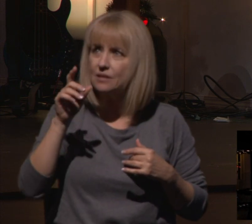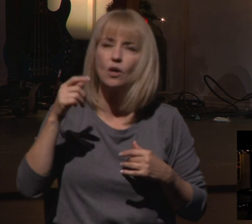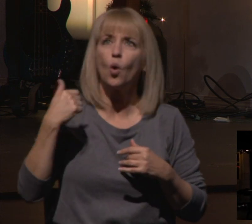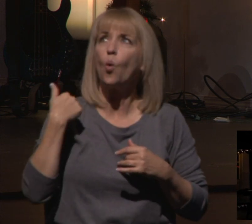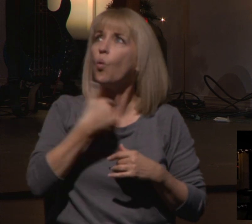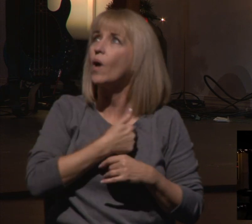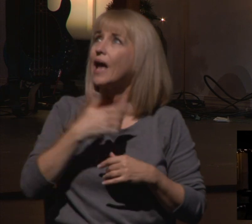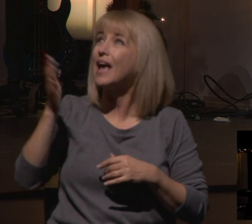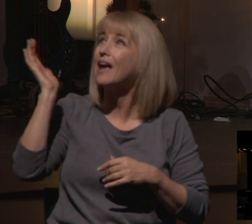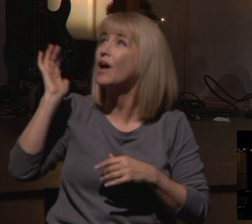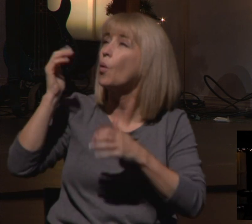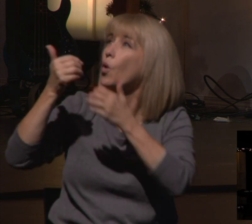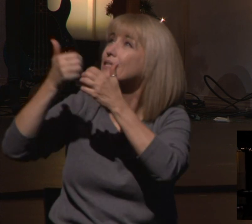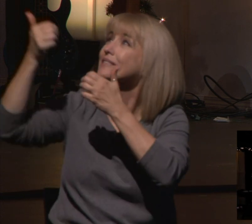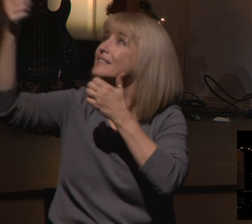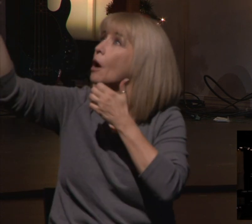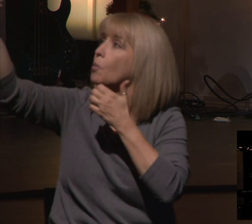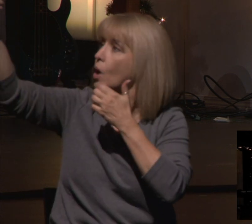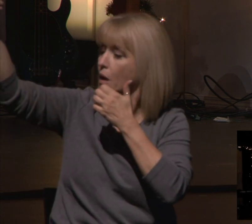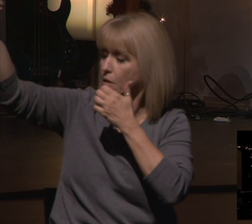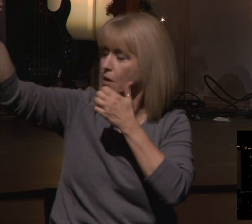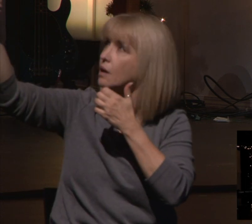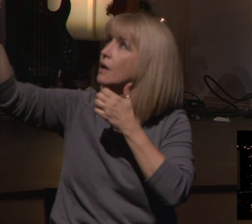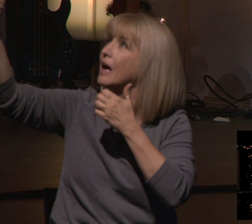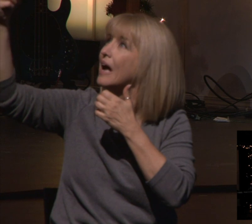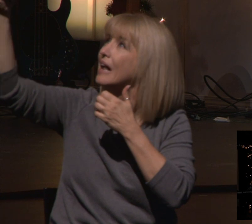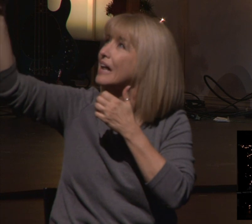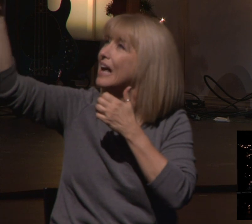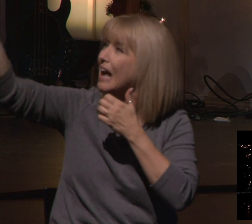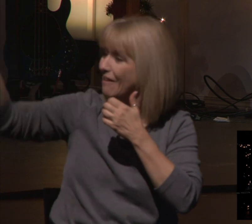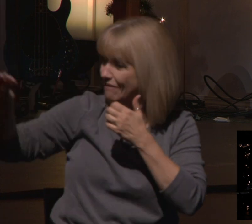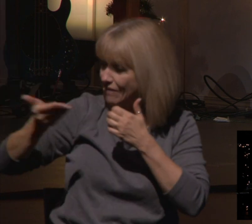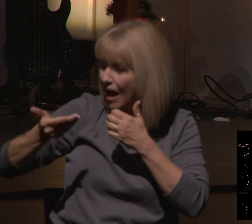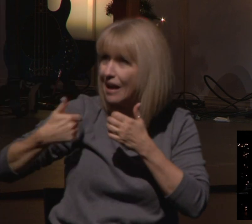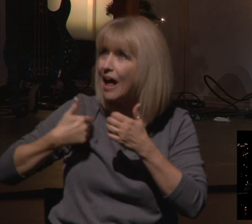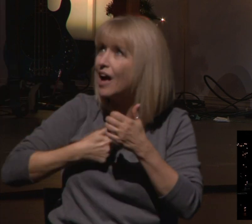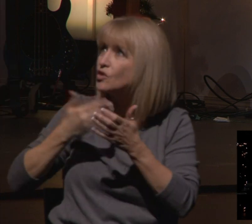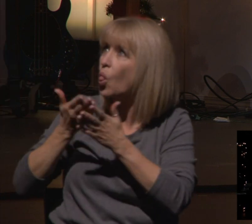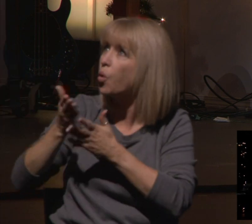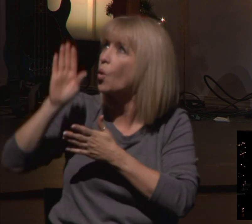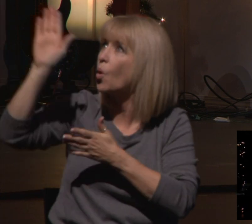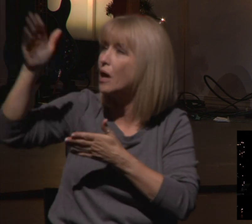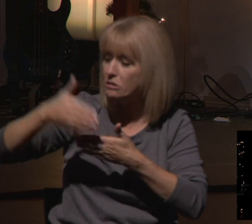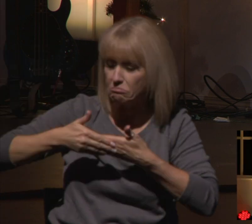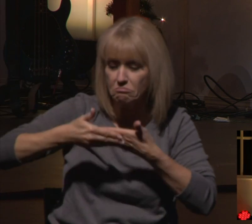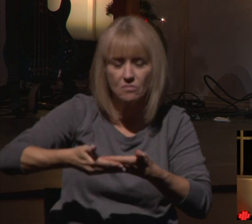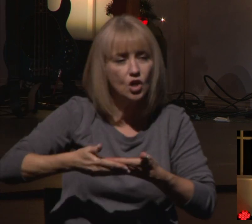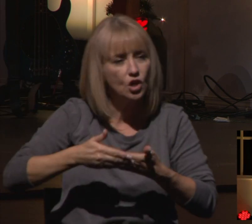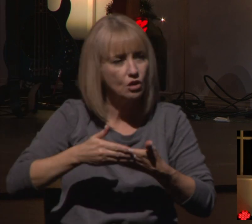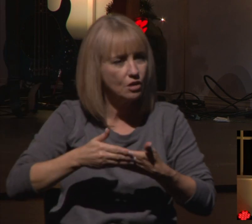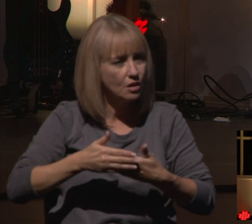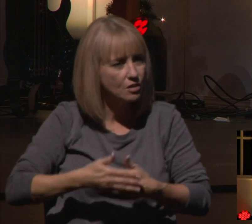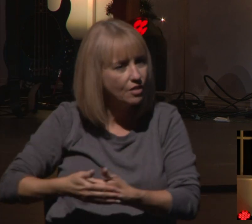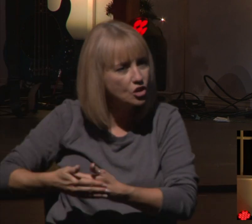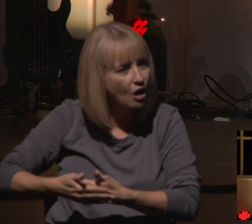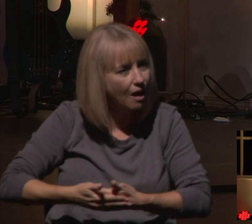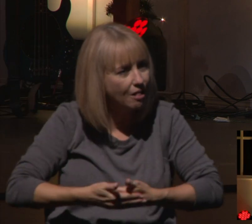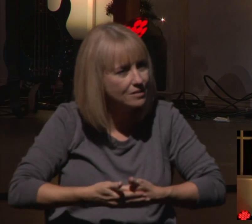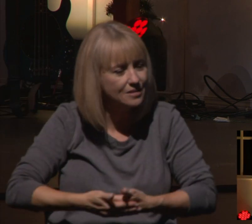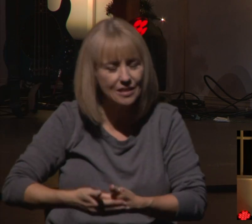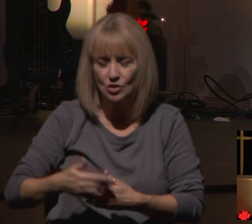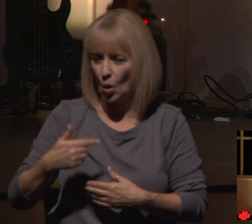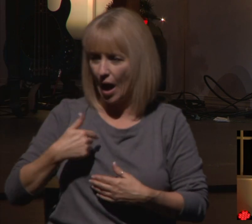us into this existence as a child. And I love the way the prophets did, and so if you don't mind, I'd like to follow the